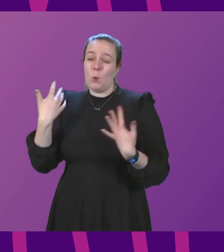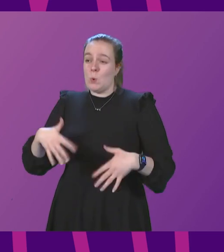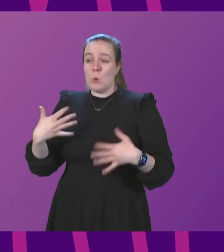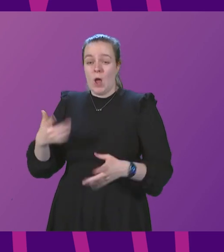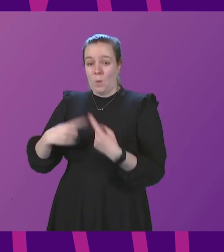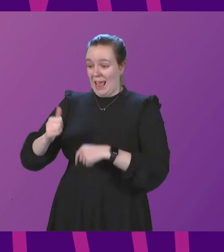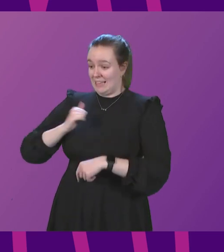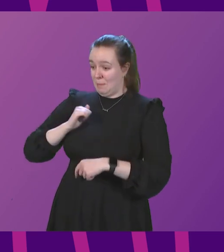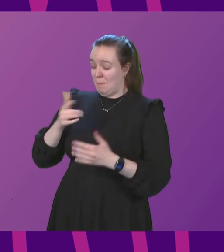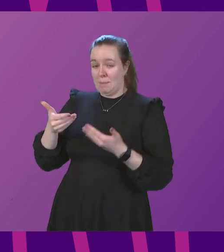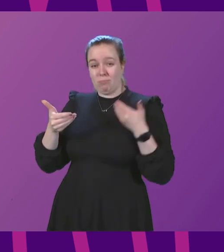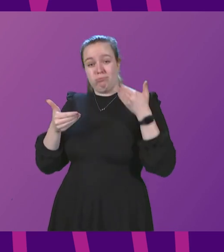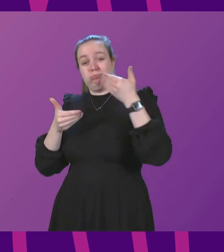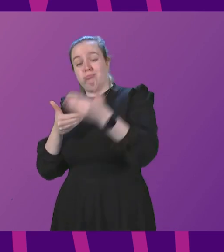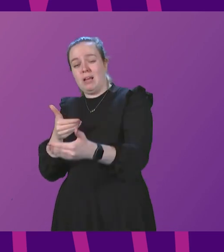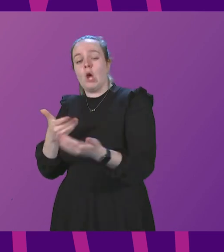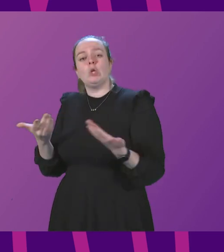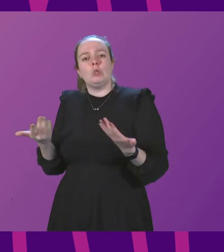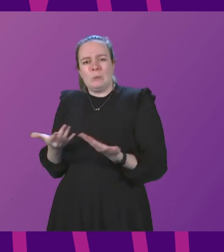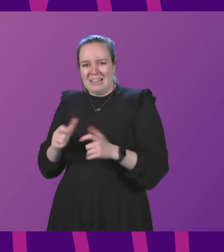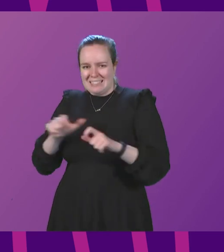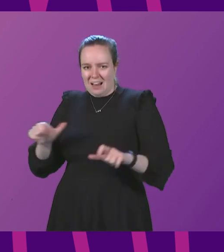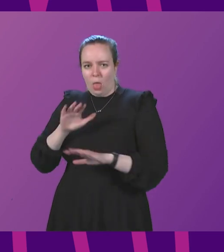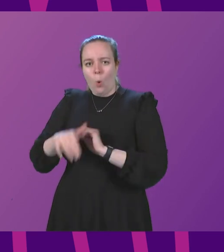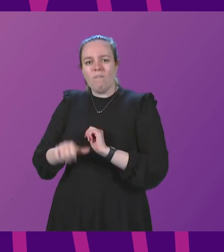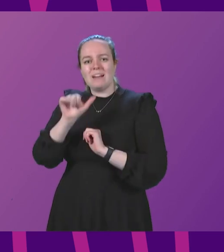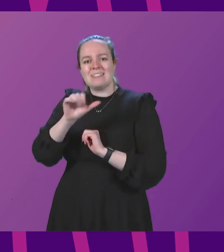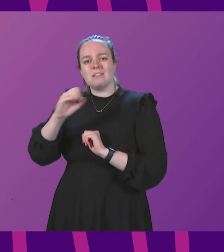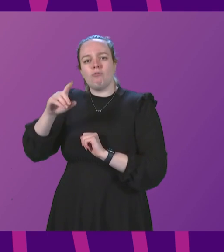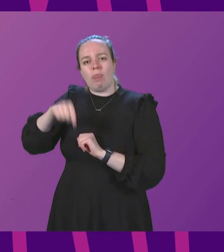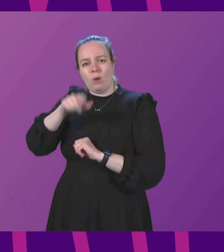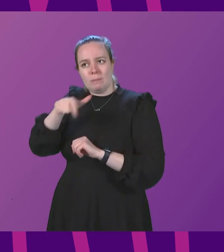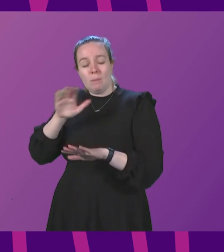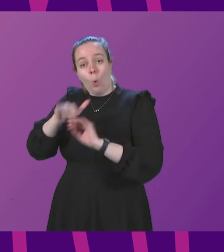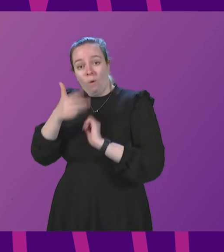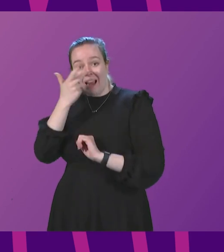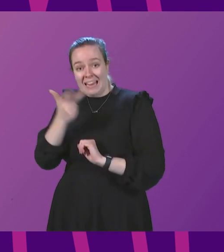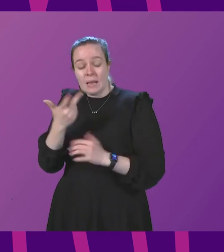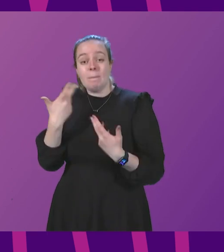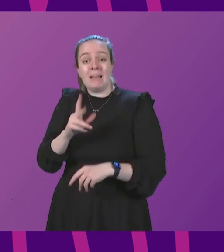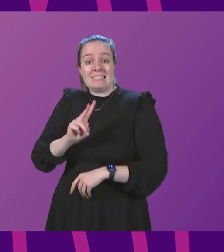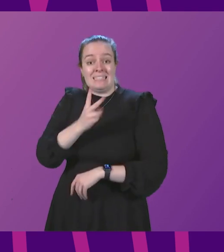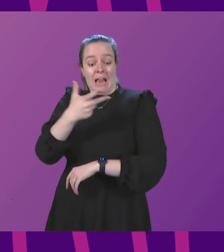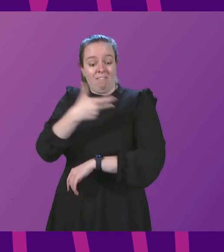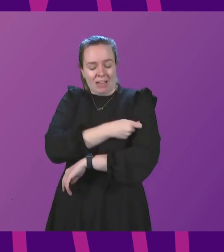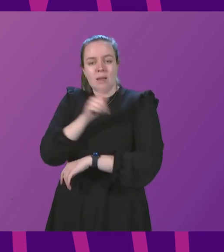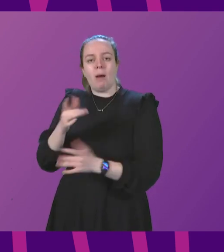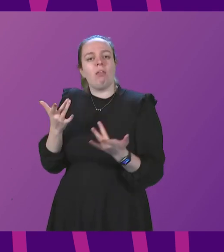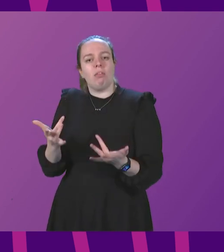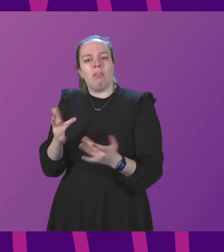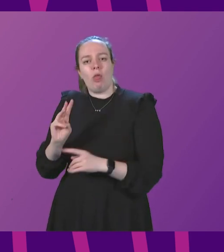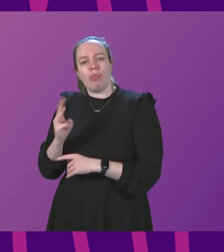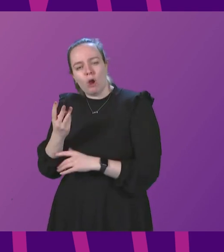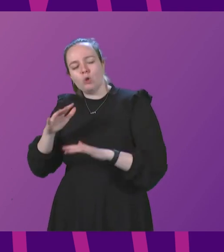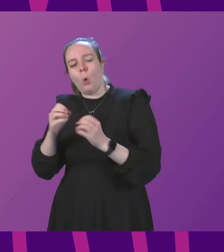expectations, there are today still more than 600,000 people over 18 who have had a second dose, but not yet a